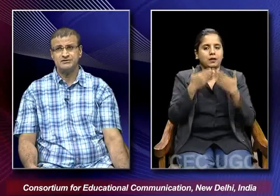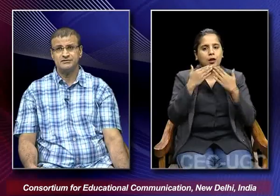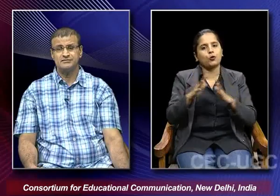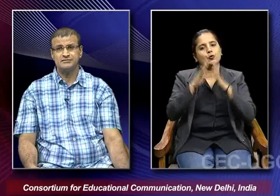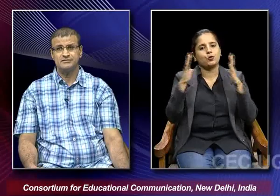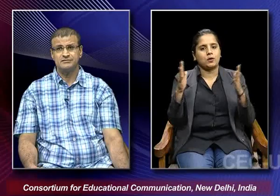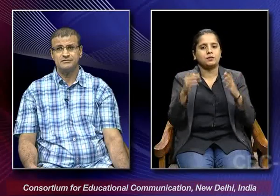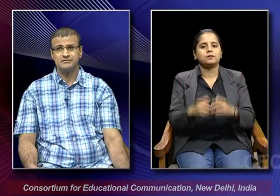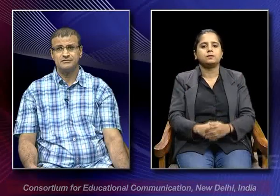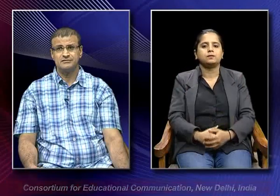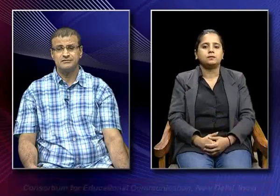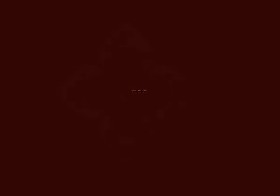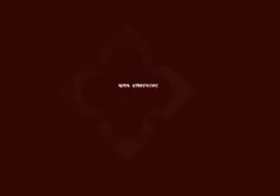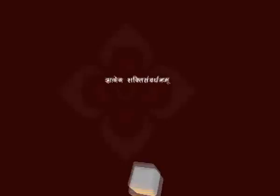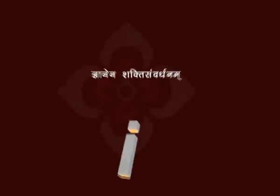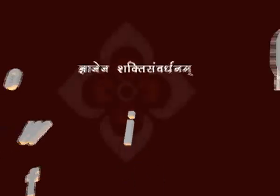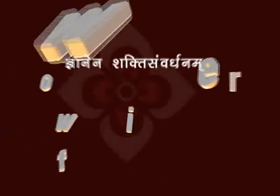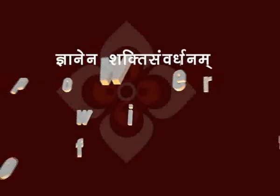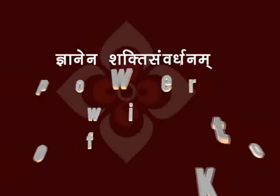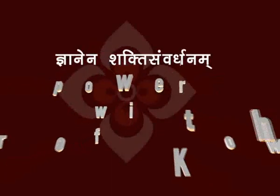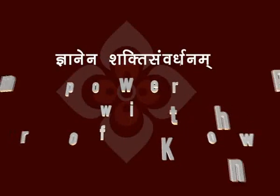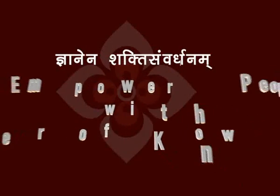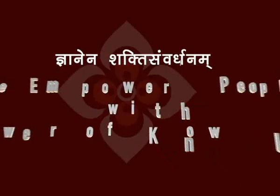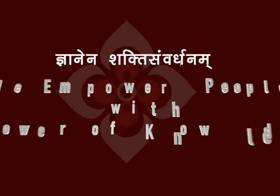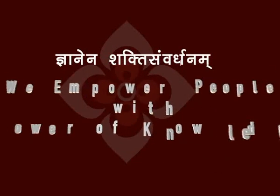much thank you